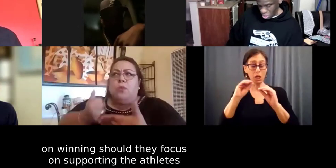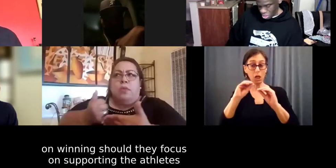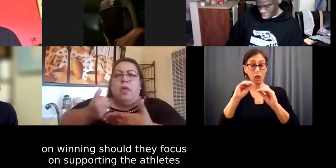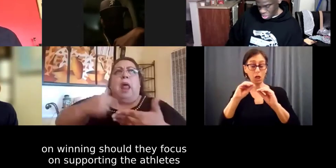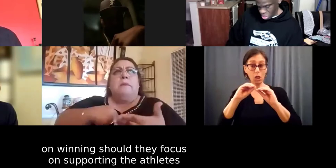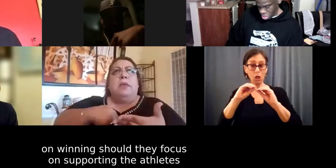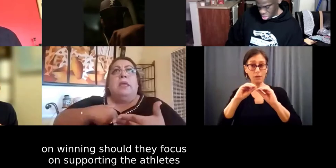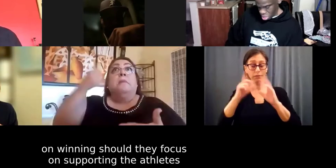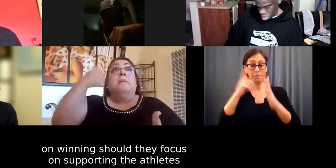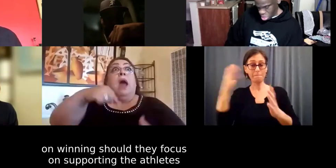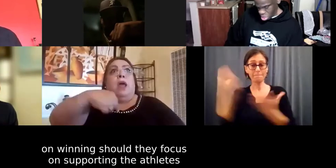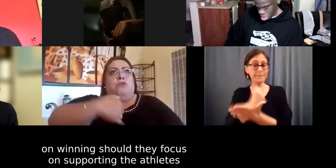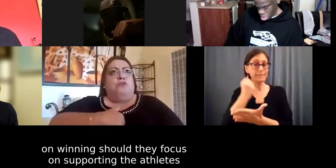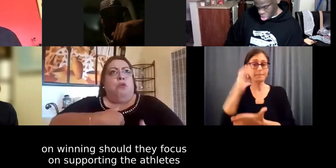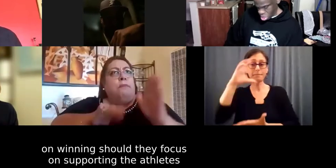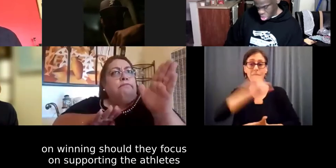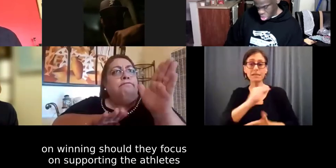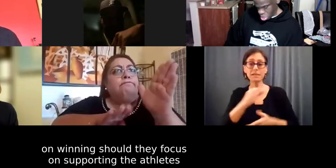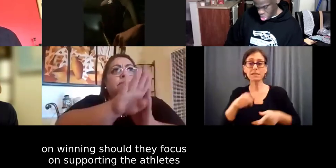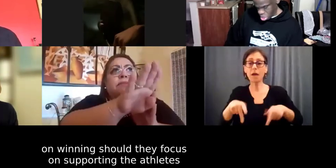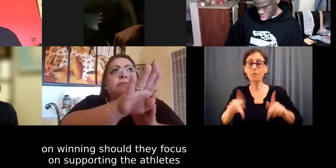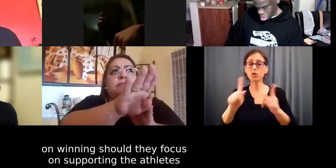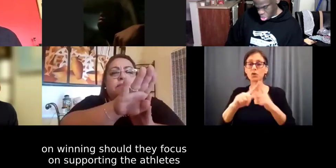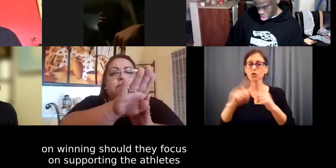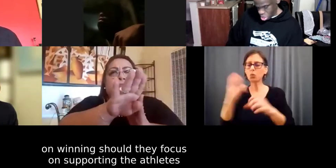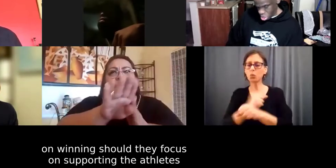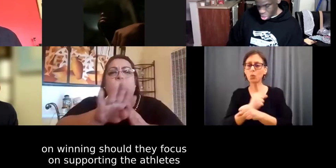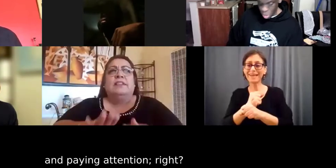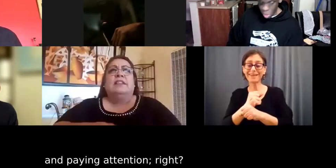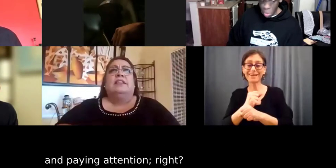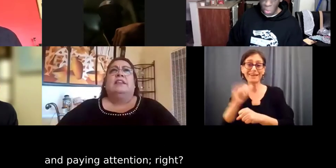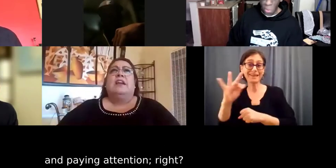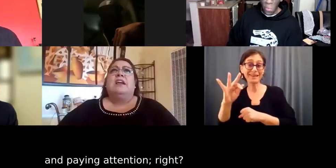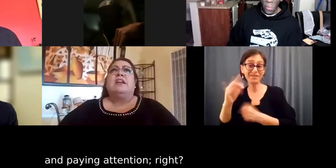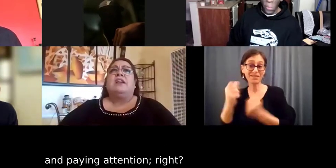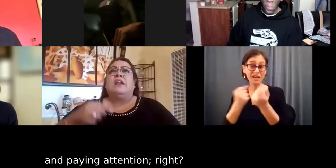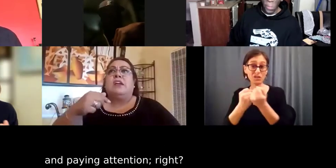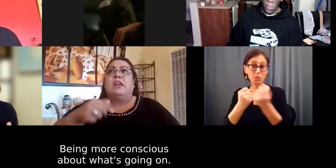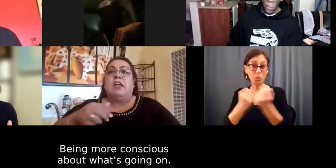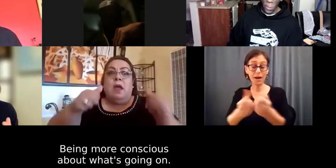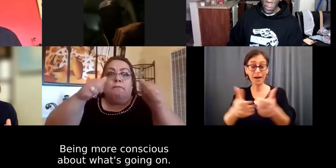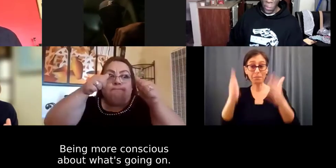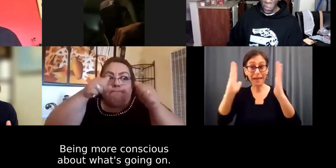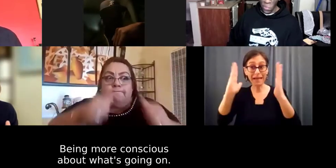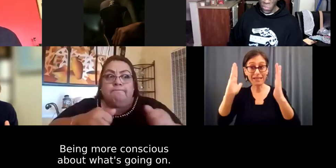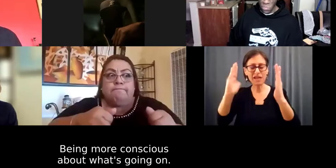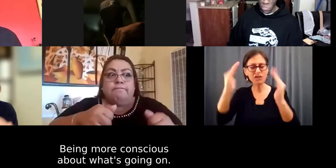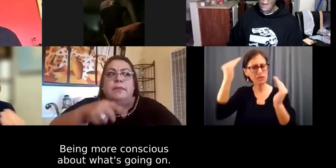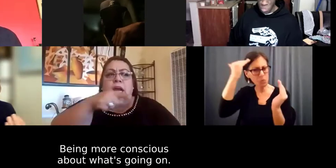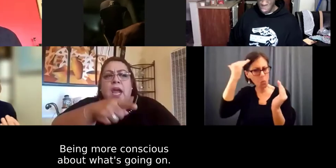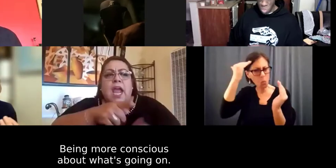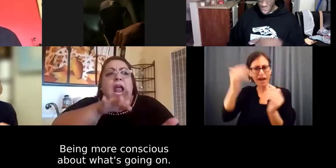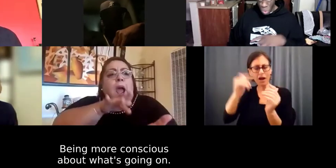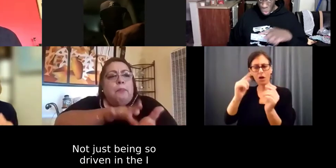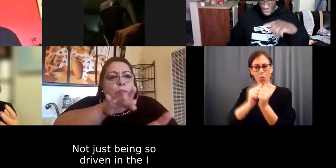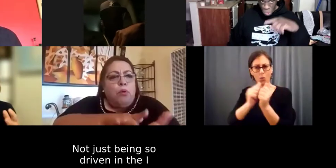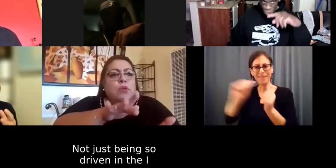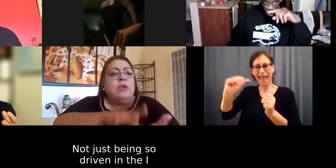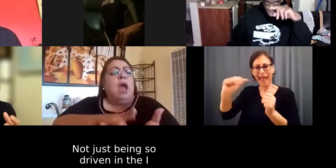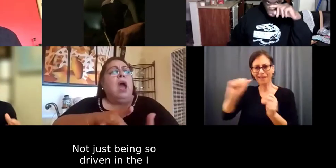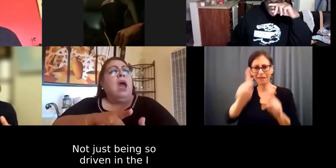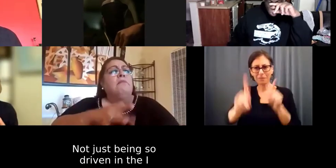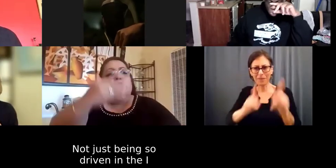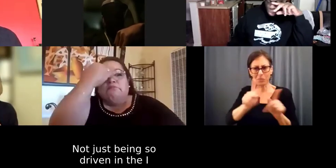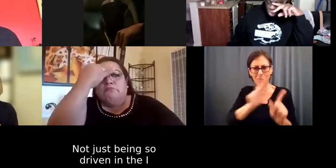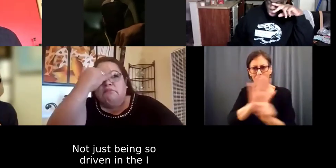they focus on supporting the athletes and paying attention, right? Being more conscious about what's going on, not